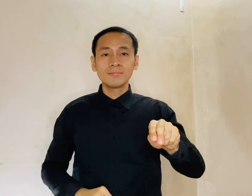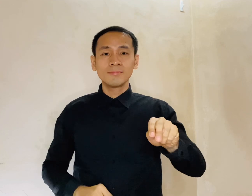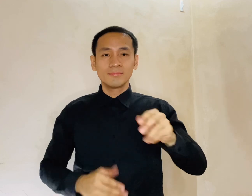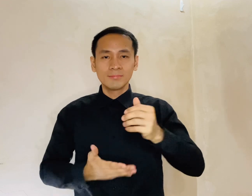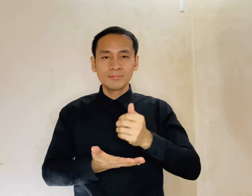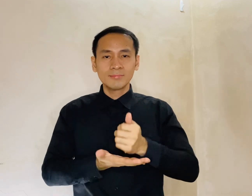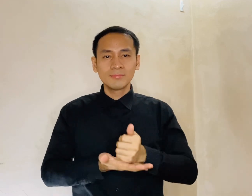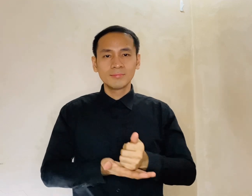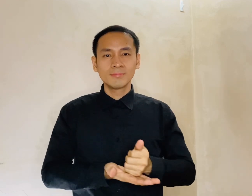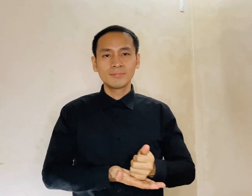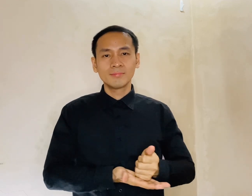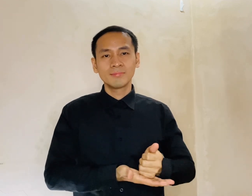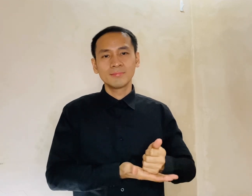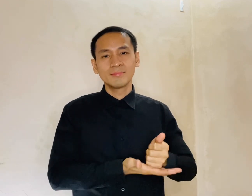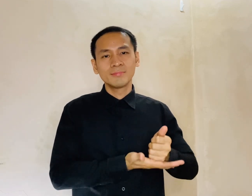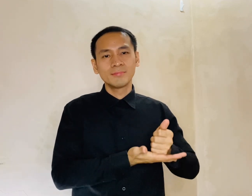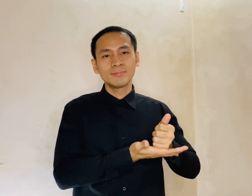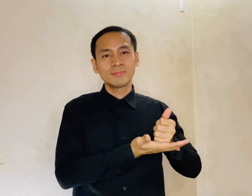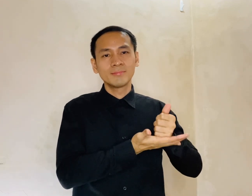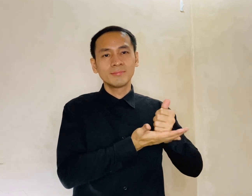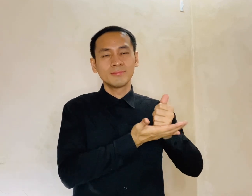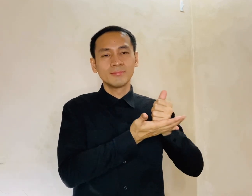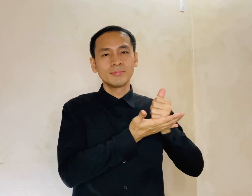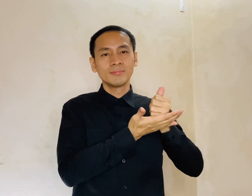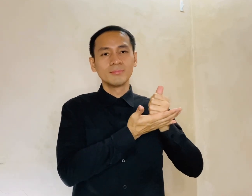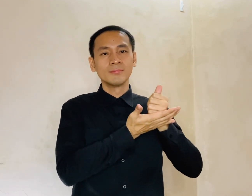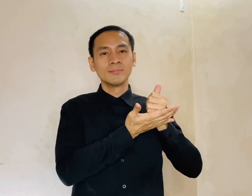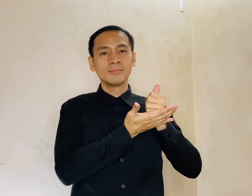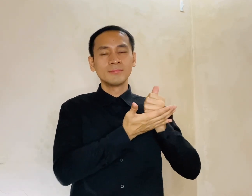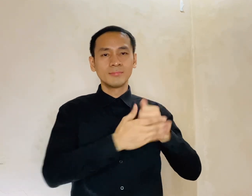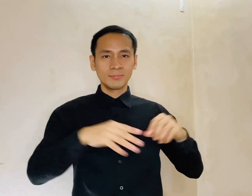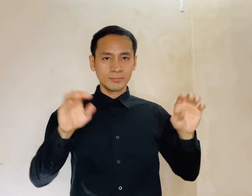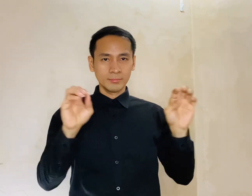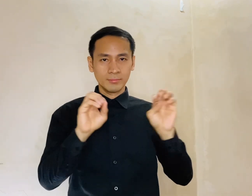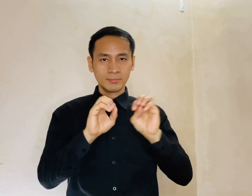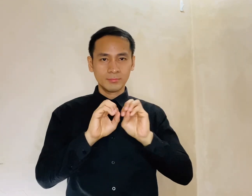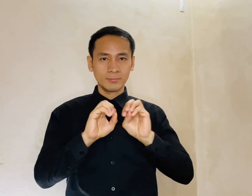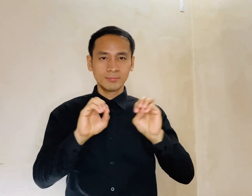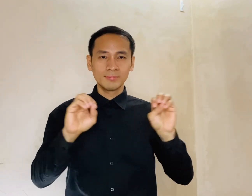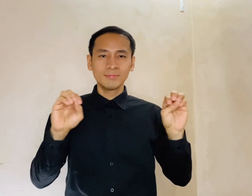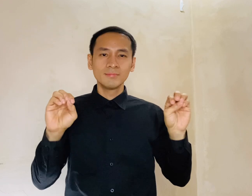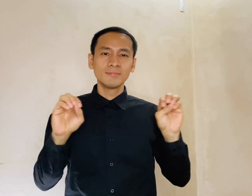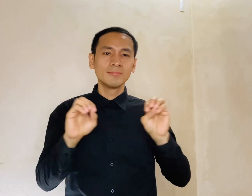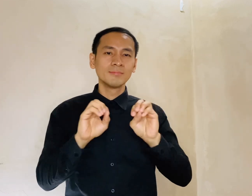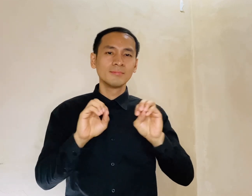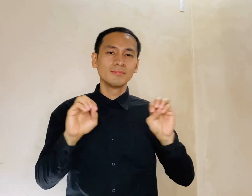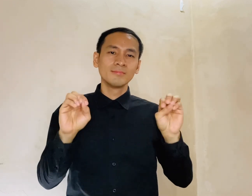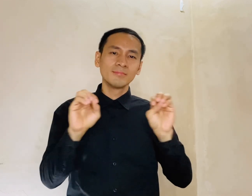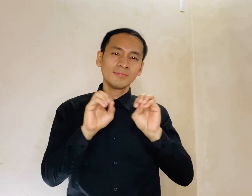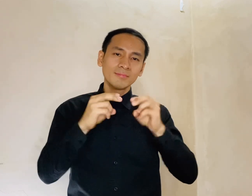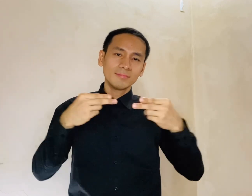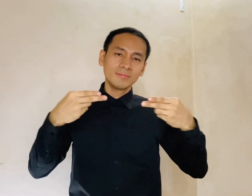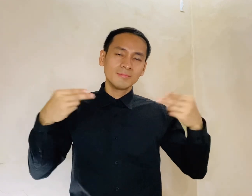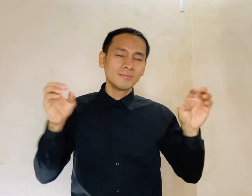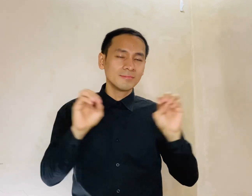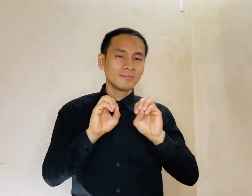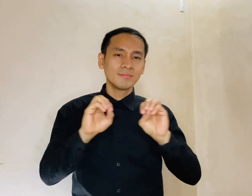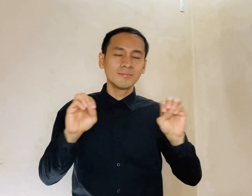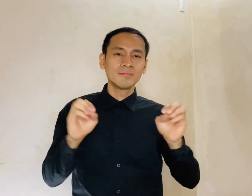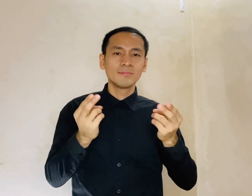a helping hand And nothing, oh nothing is